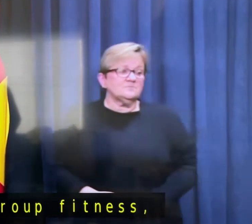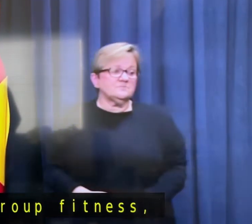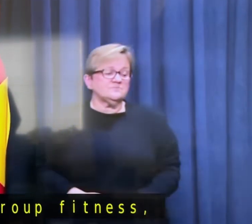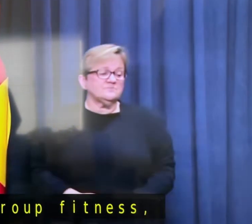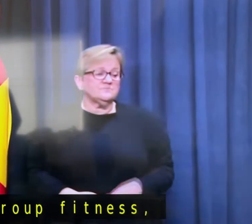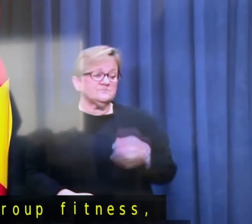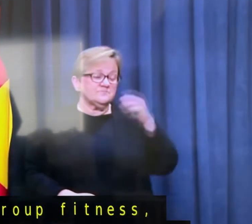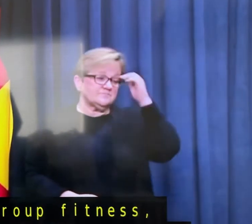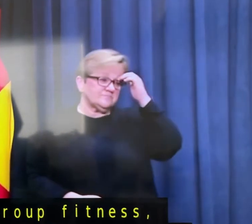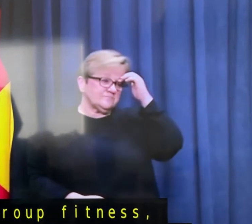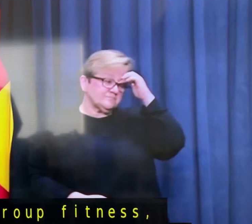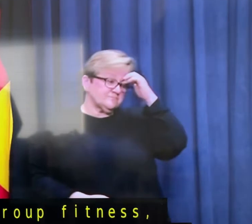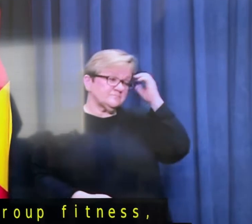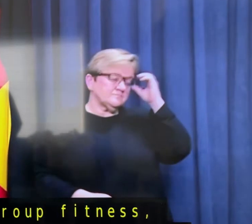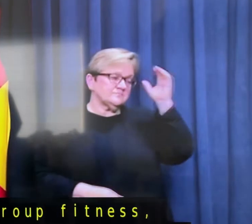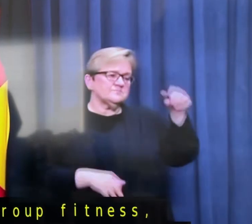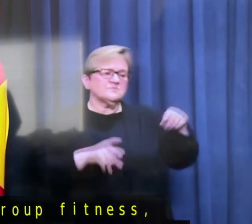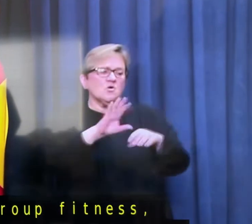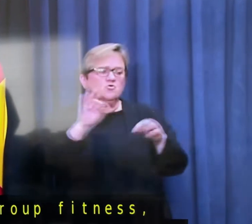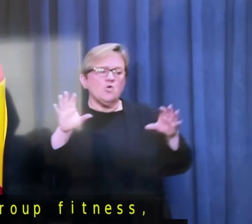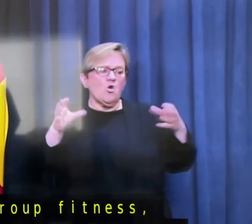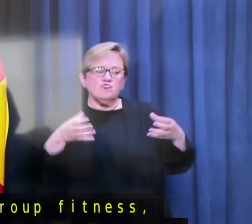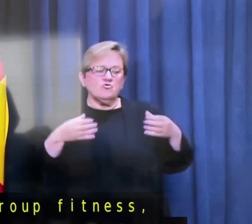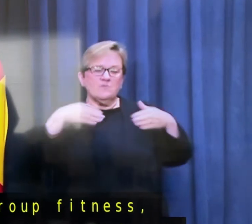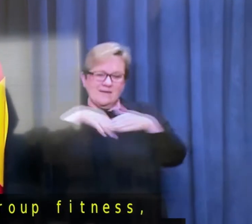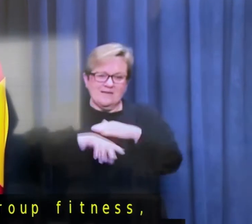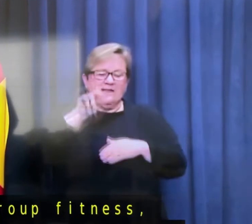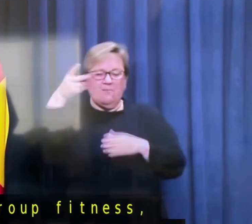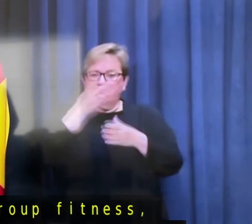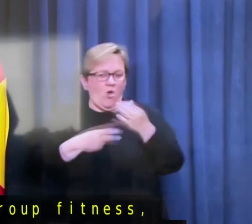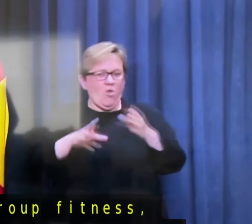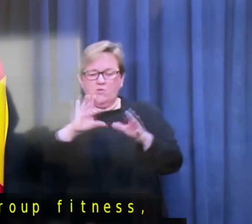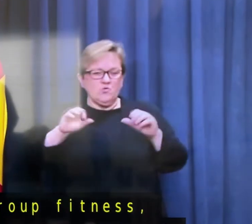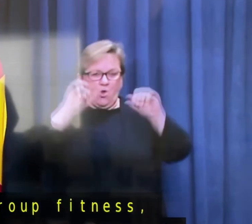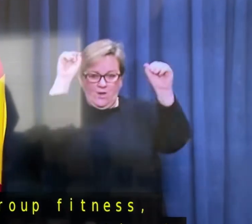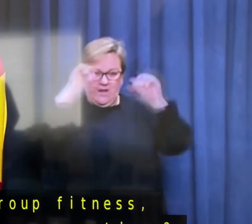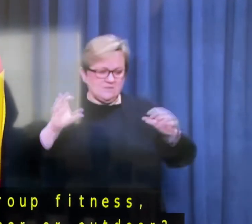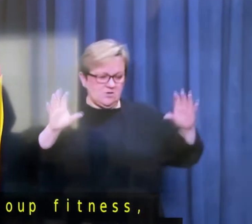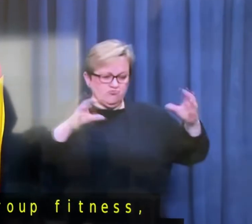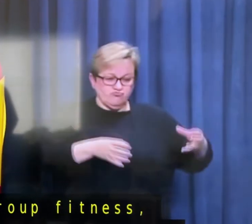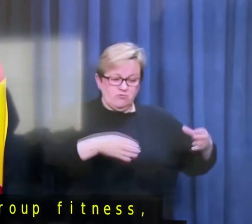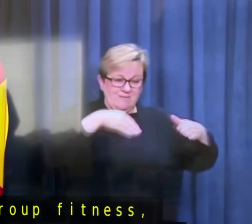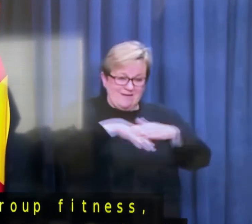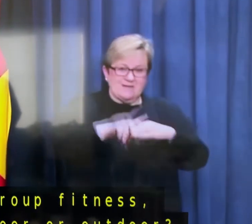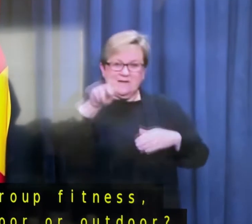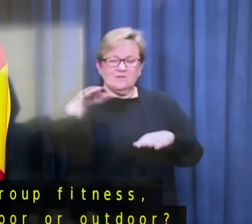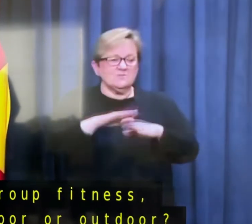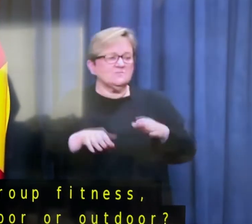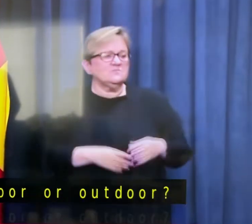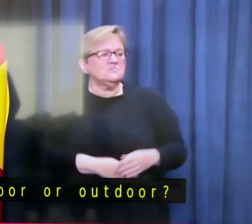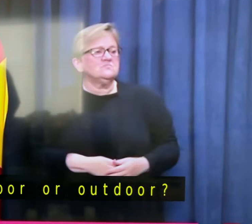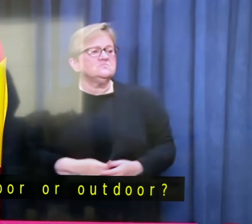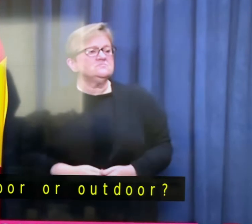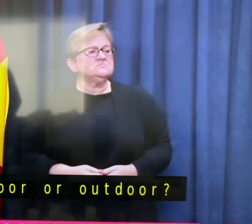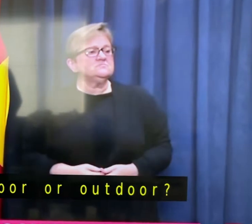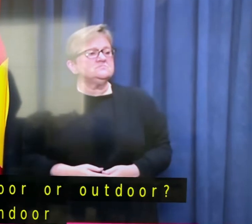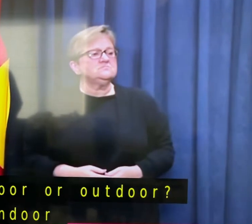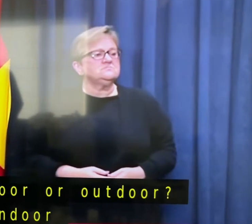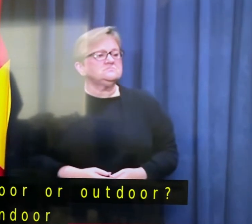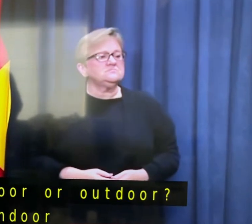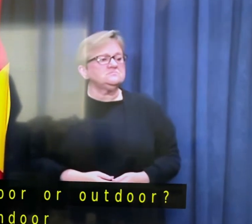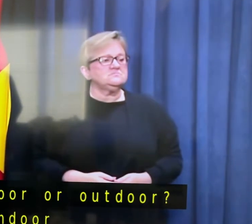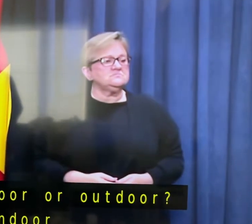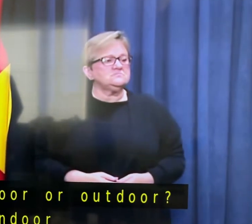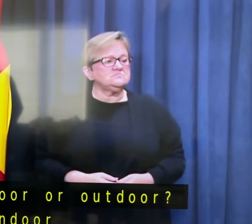Yeah, sorry, no group classes, indoor and outdoor. No group classes indoor at all. Could you describe what were the changes